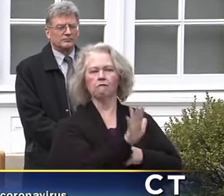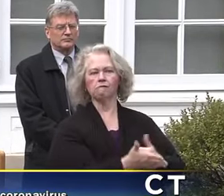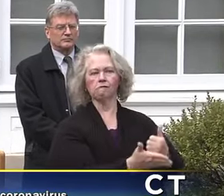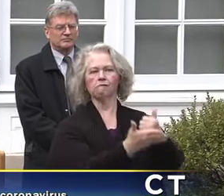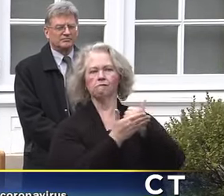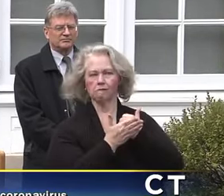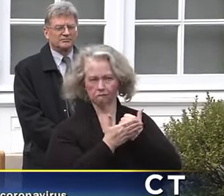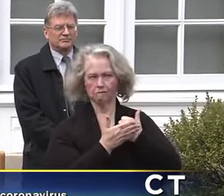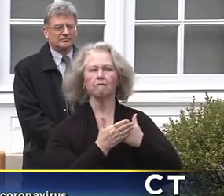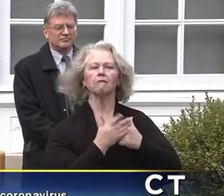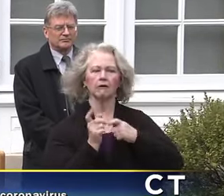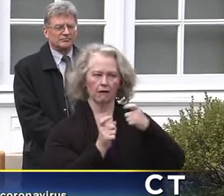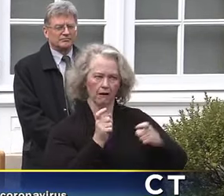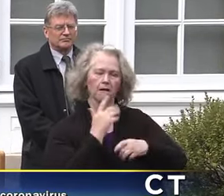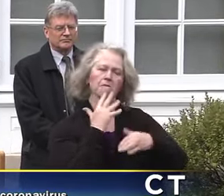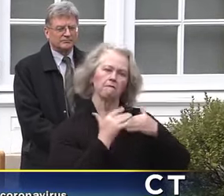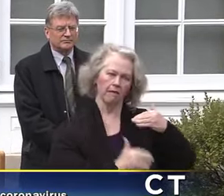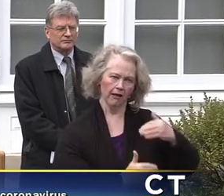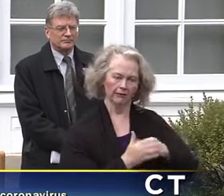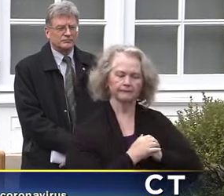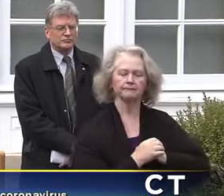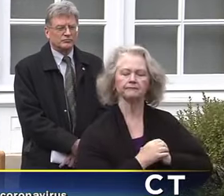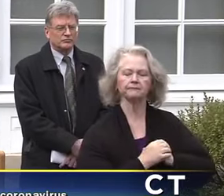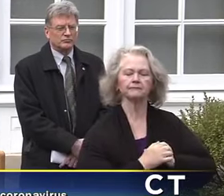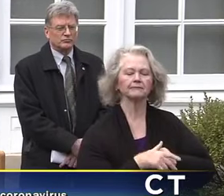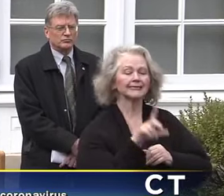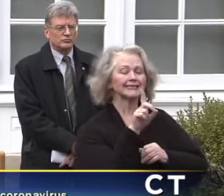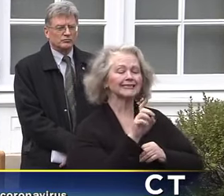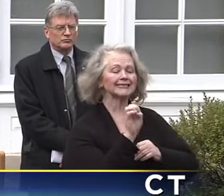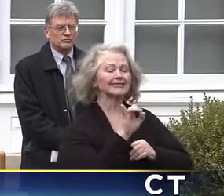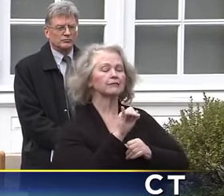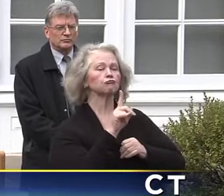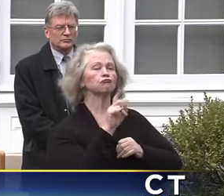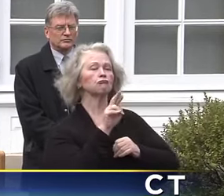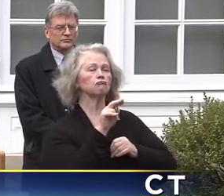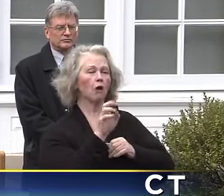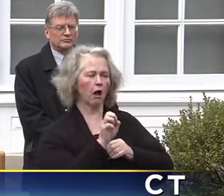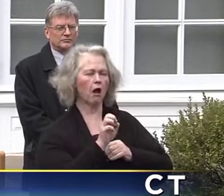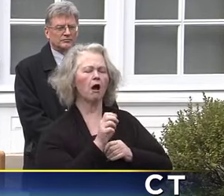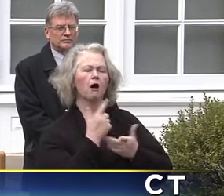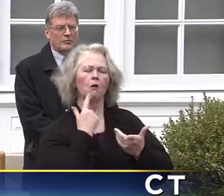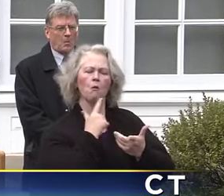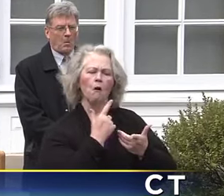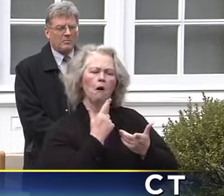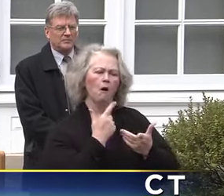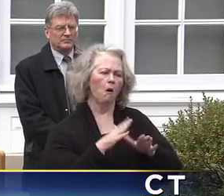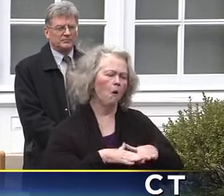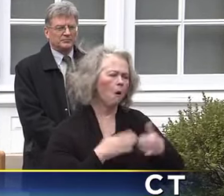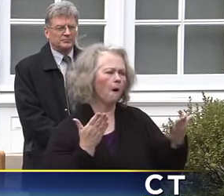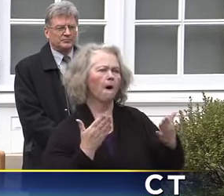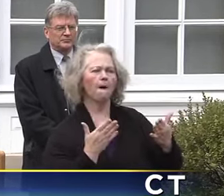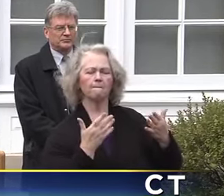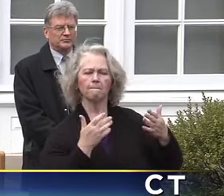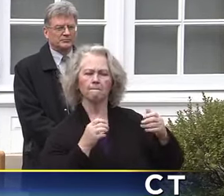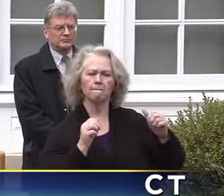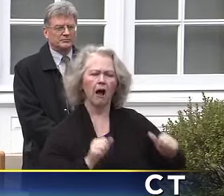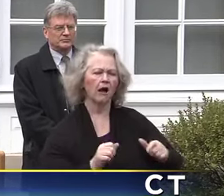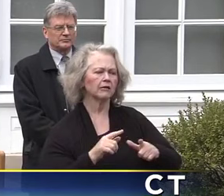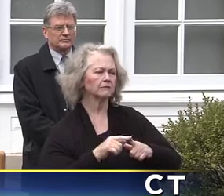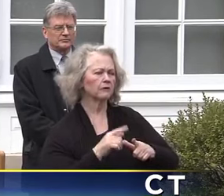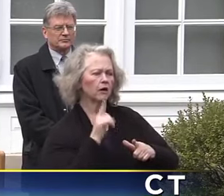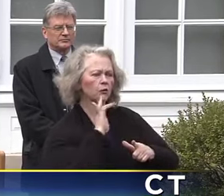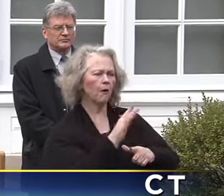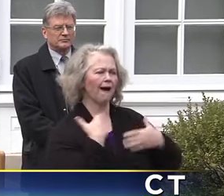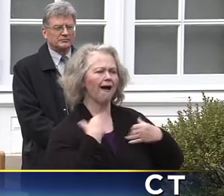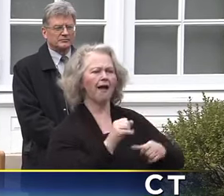Finally, what Deirdre is working on is opening up the enrollment period. We want people to be able to maintain their health insurance. We